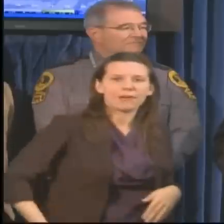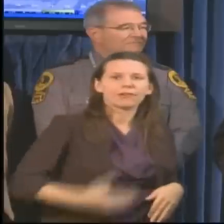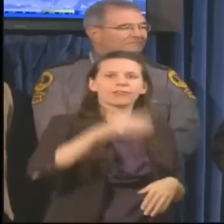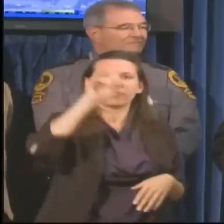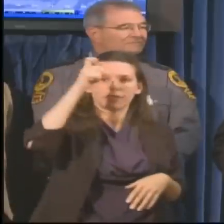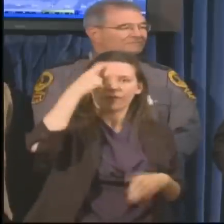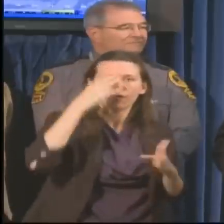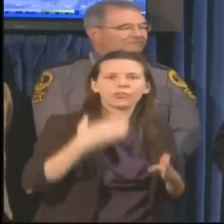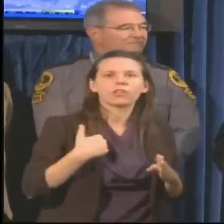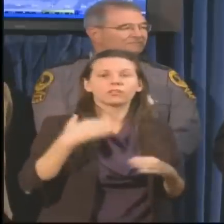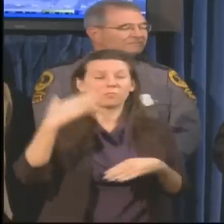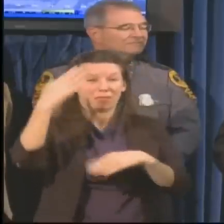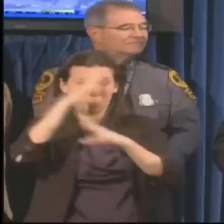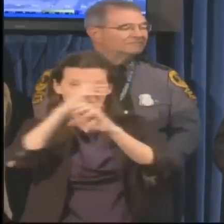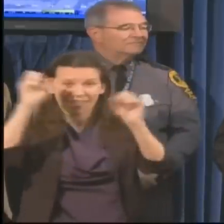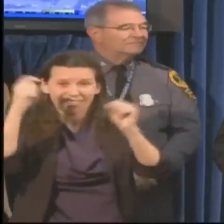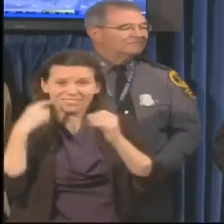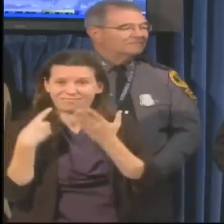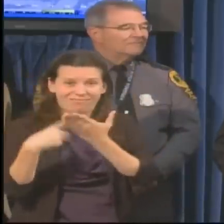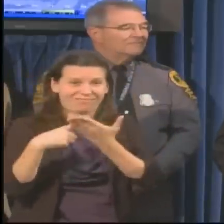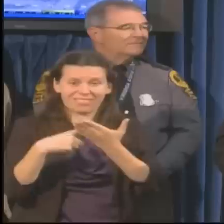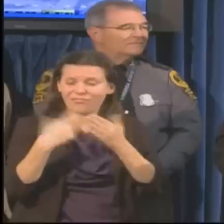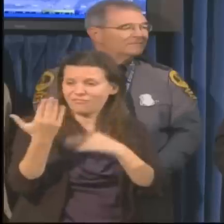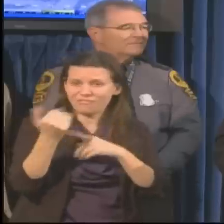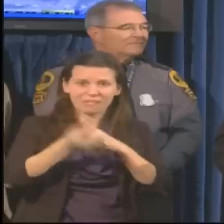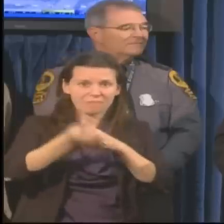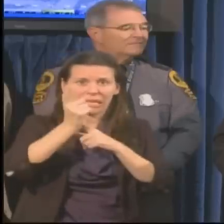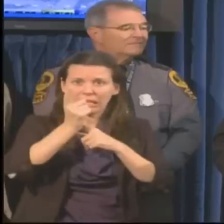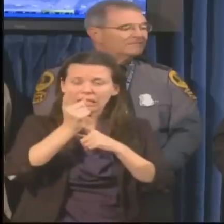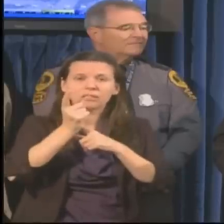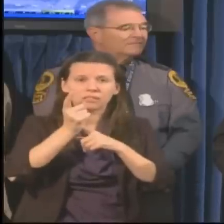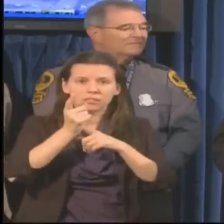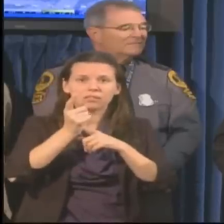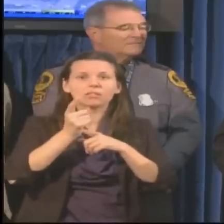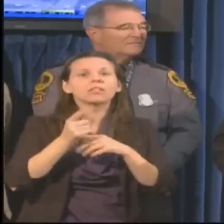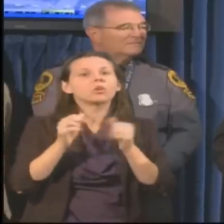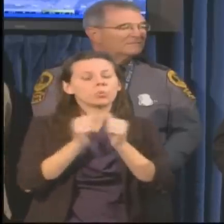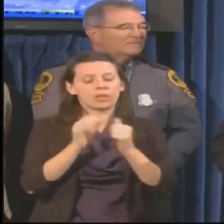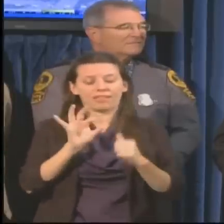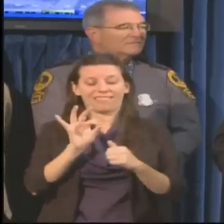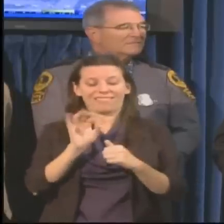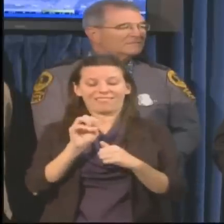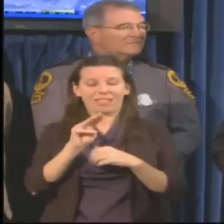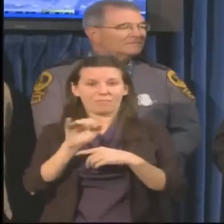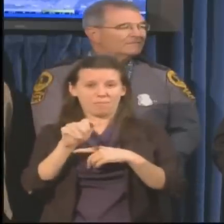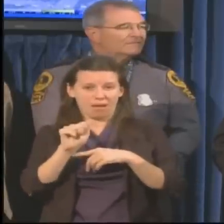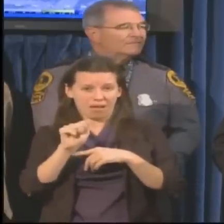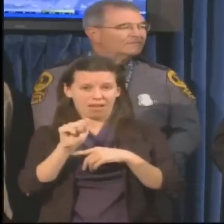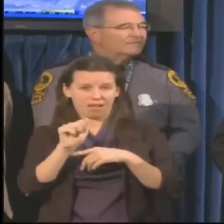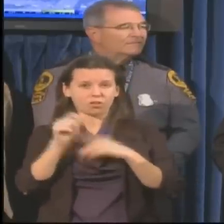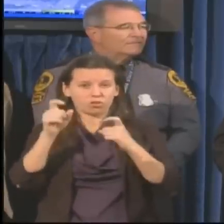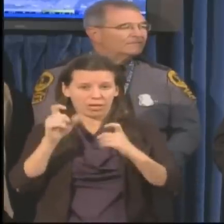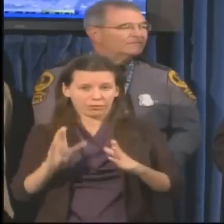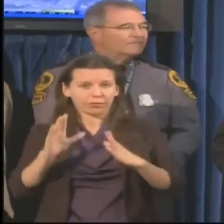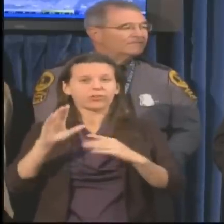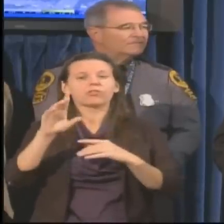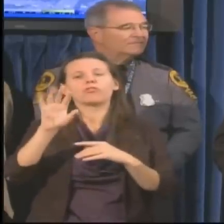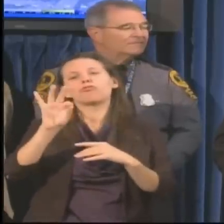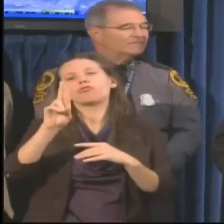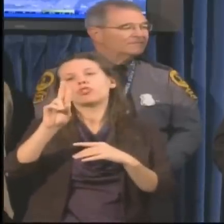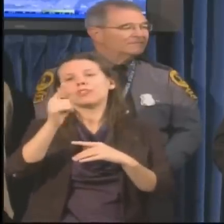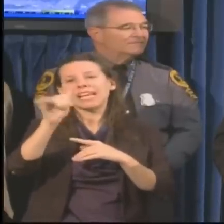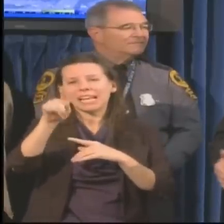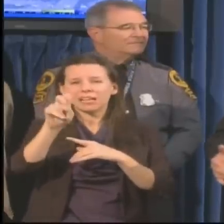the phone with all of us for about 15 minutes with FEMA Director Fugate and other leaders of his